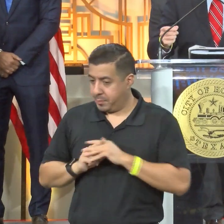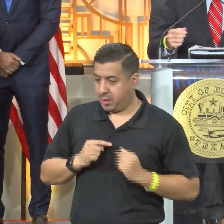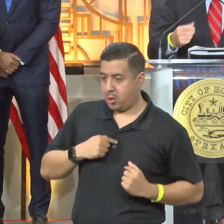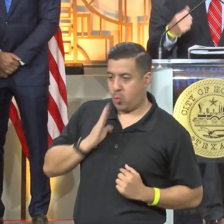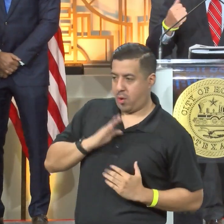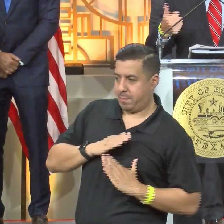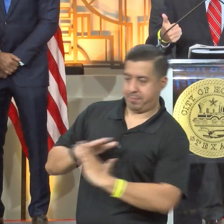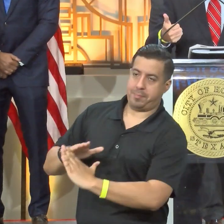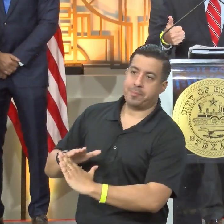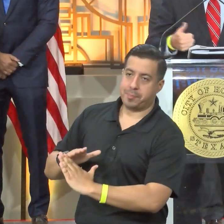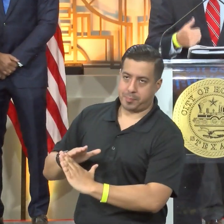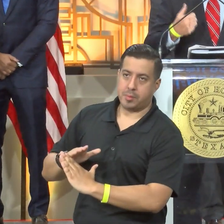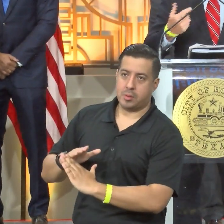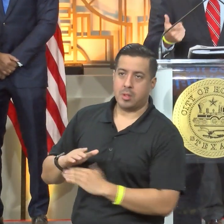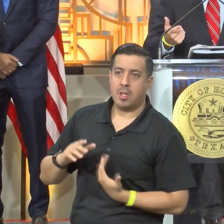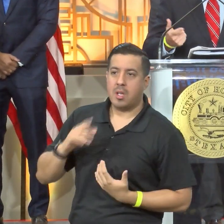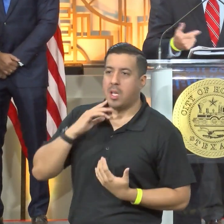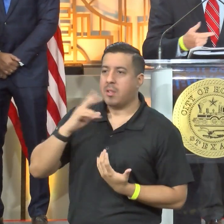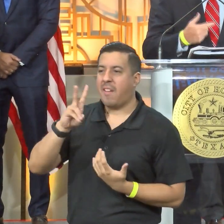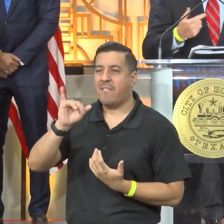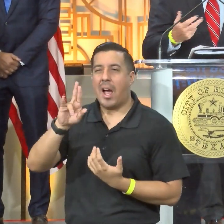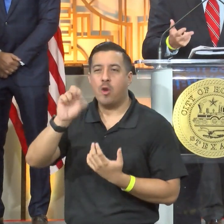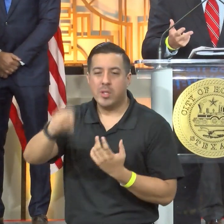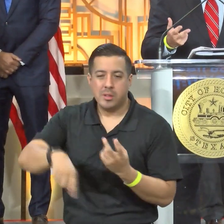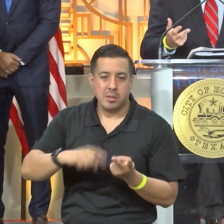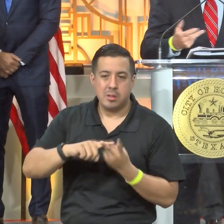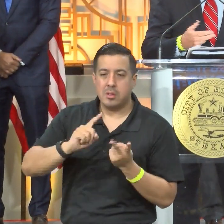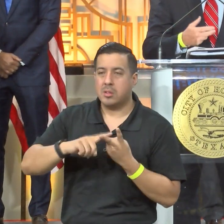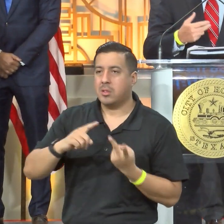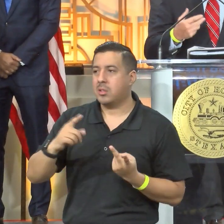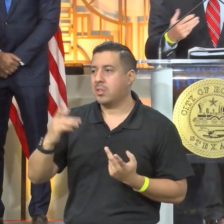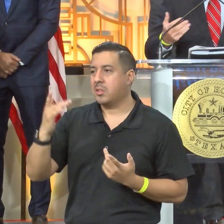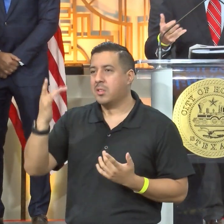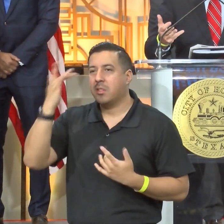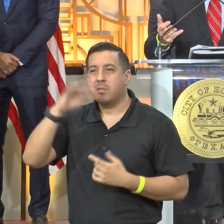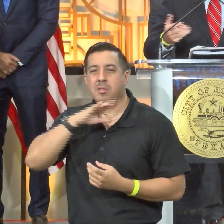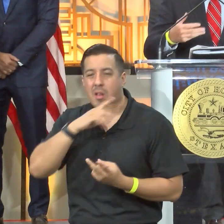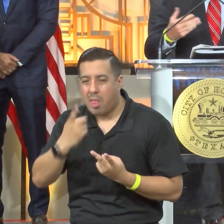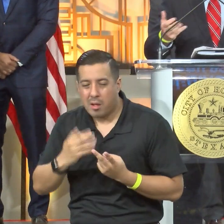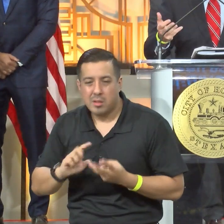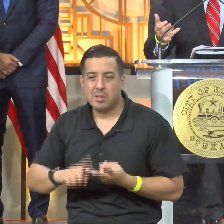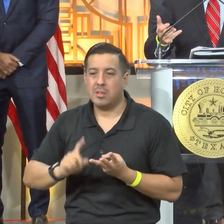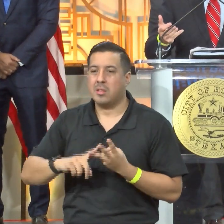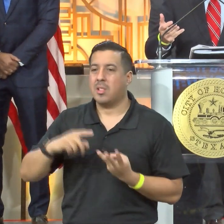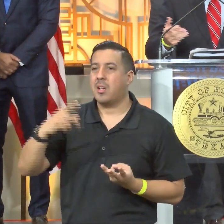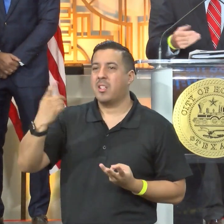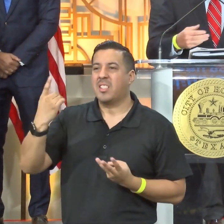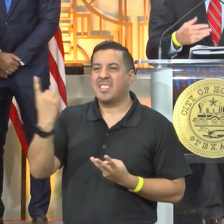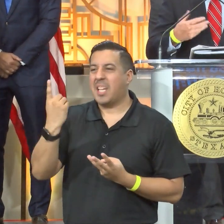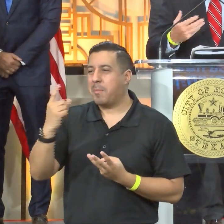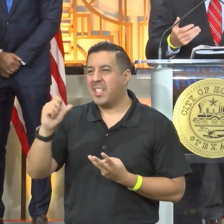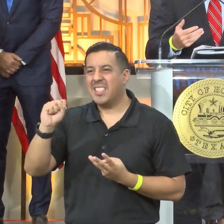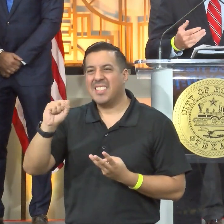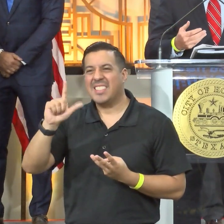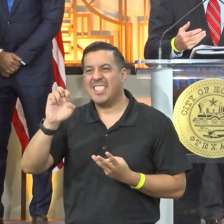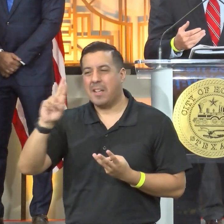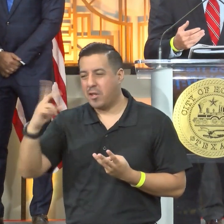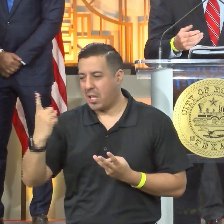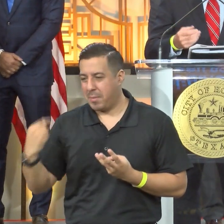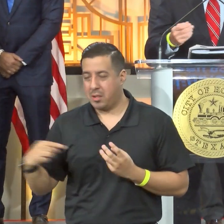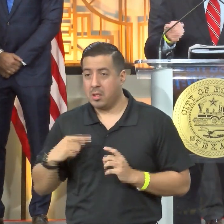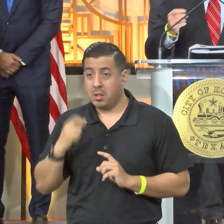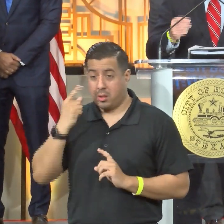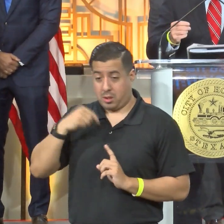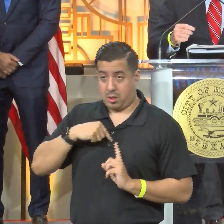against that so whether it be a virus a bacteria a parasite a foreign body like a stone or a sliver or something your immune system